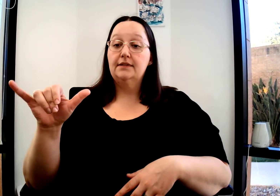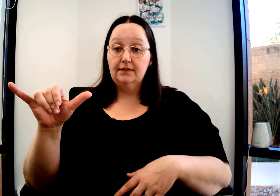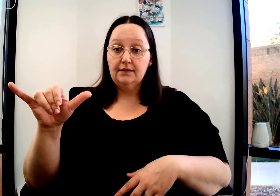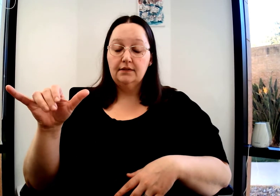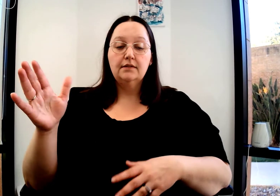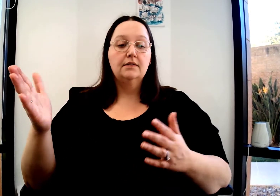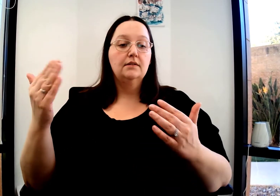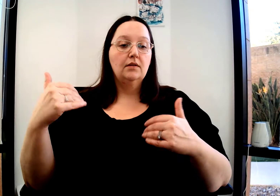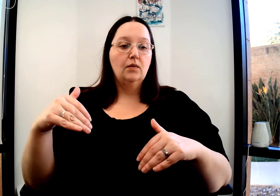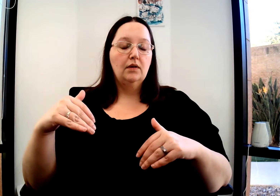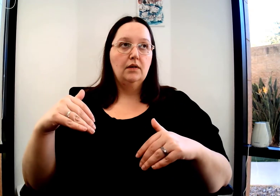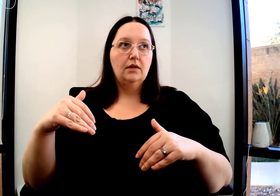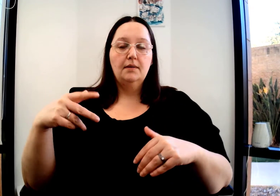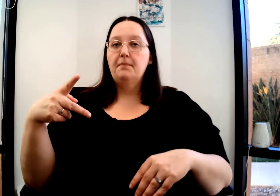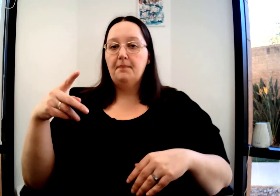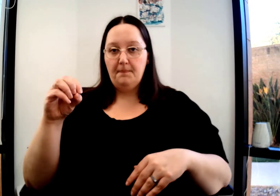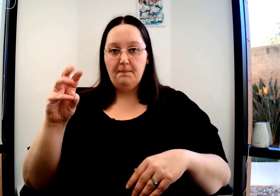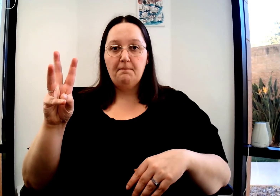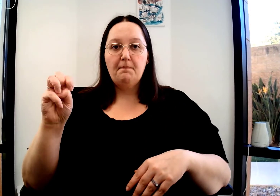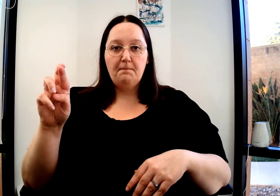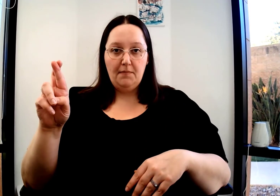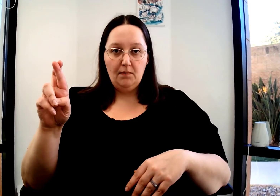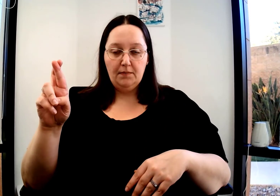Next is battery, electricity, or power.